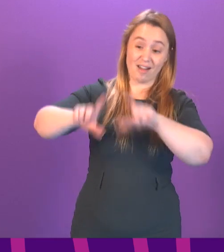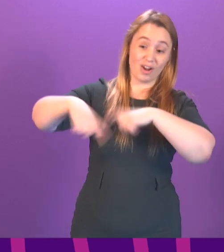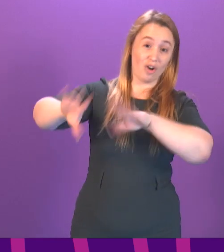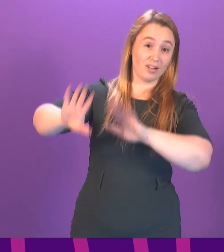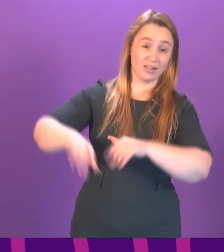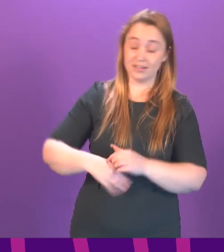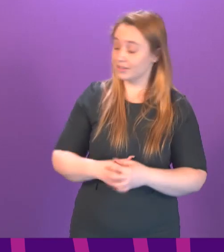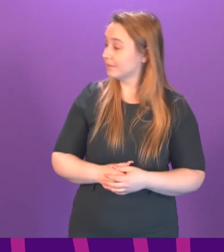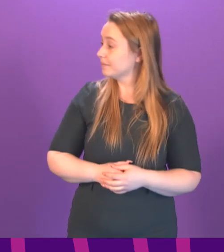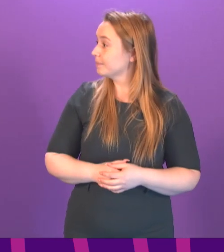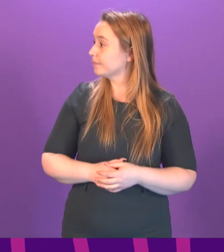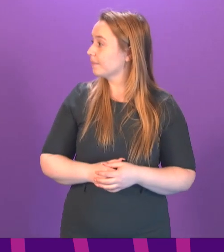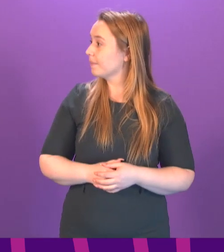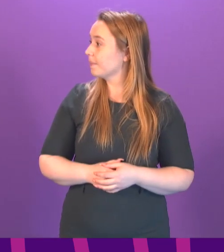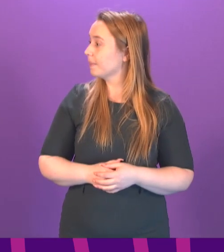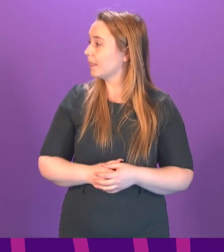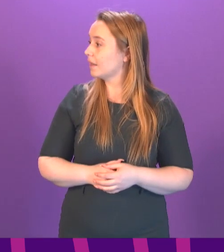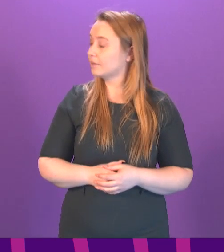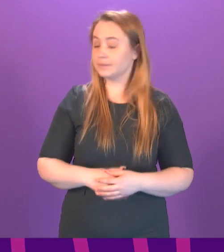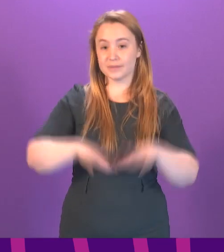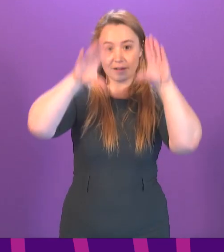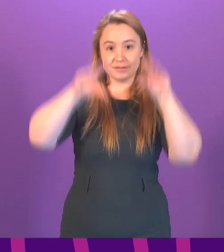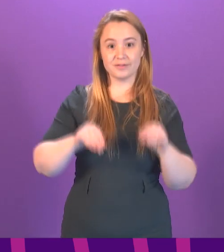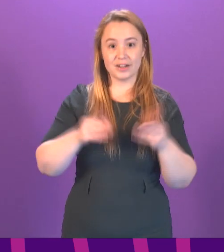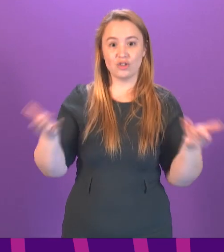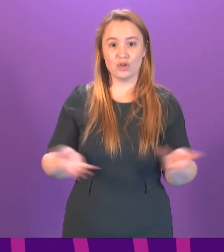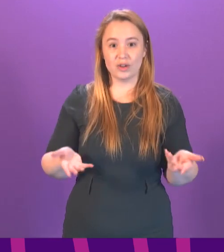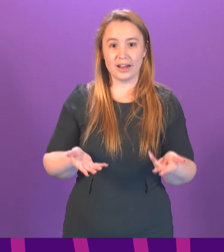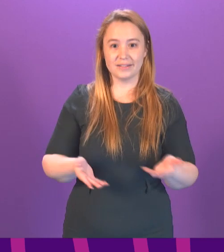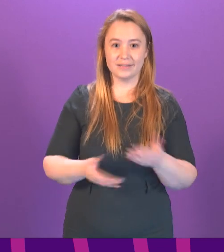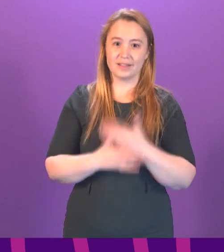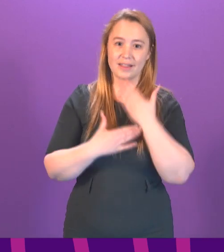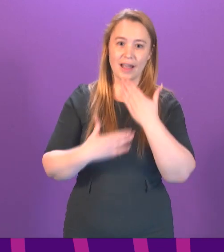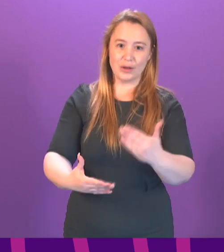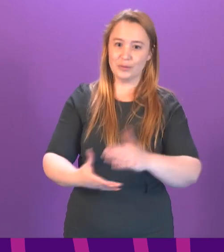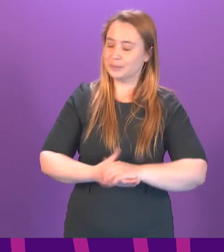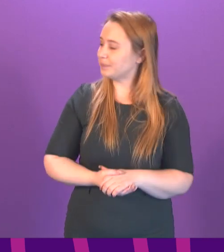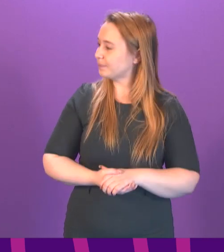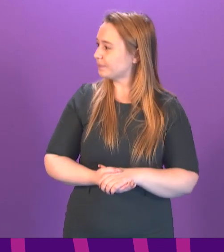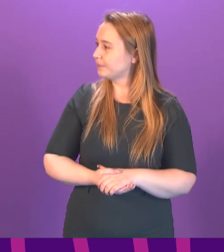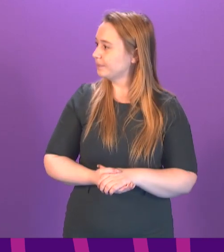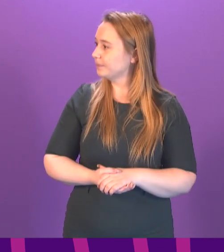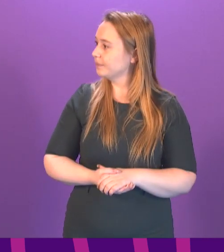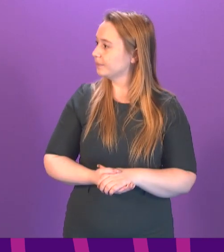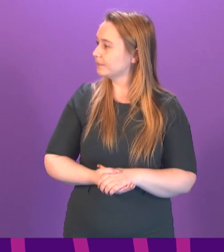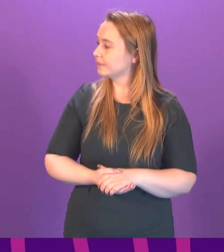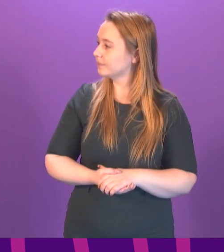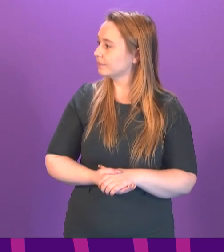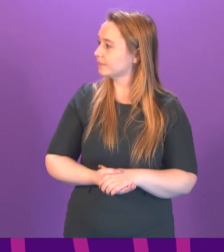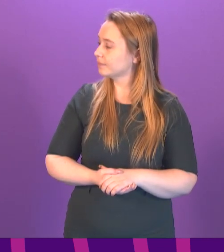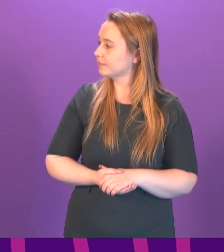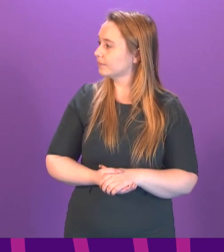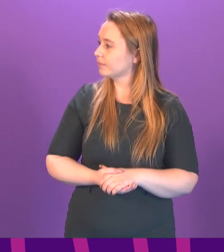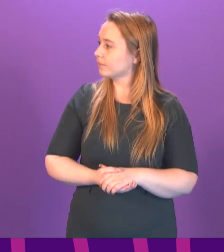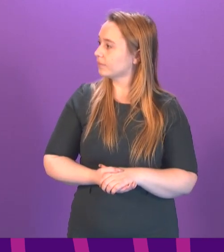often do. Thank you very much, colleagues. That concludes the First Minister's questions. We're going to suspend and resume at 2.30 with a debate on the Crown Office. Parliament